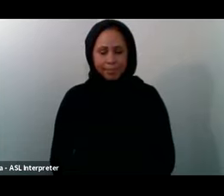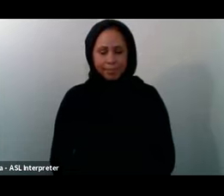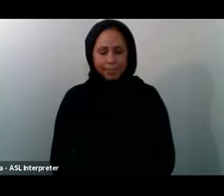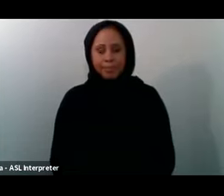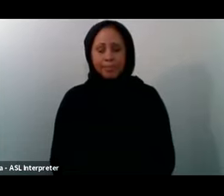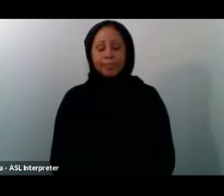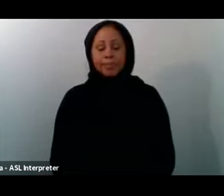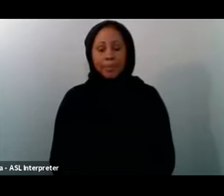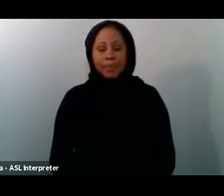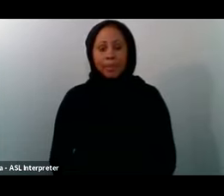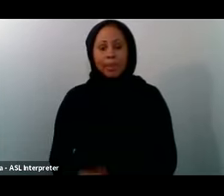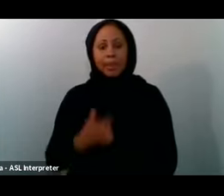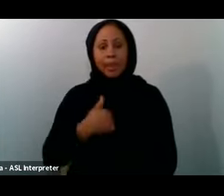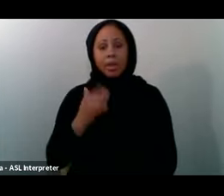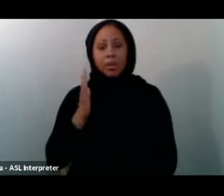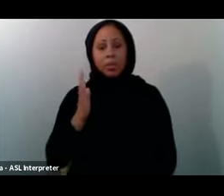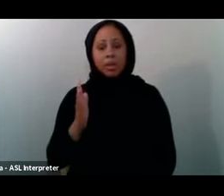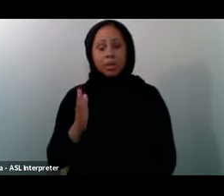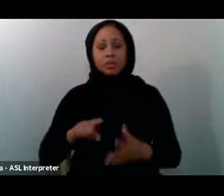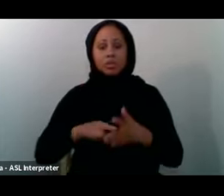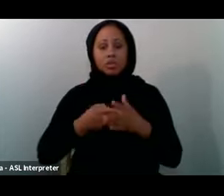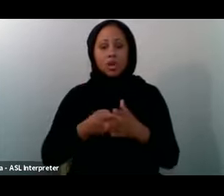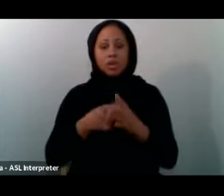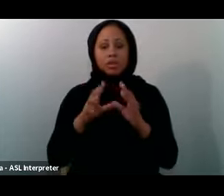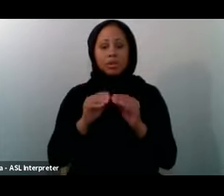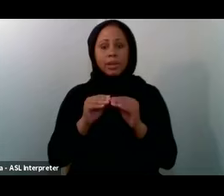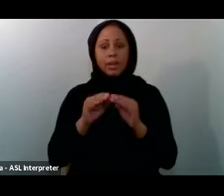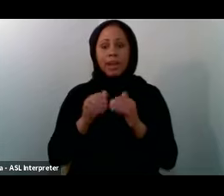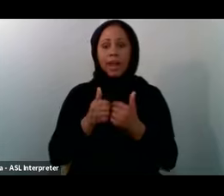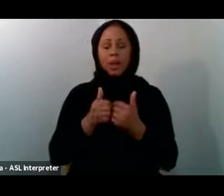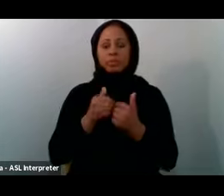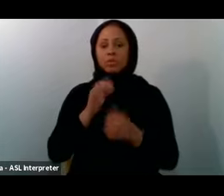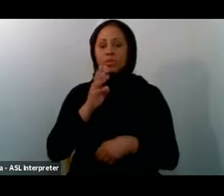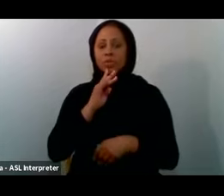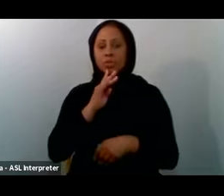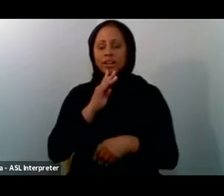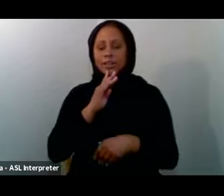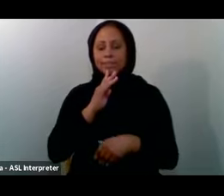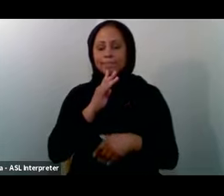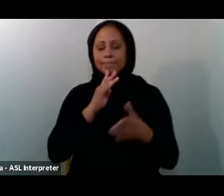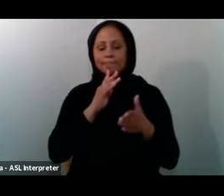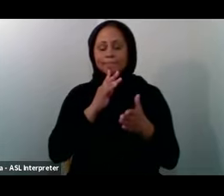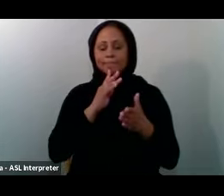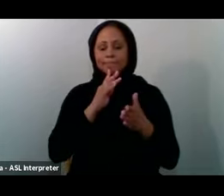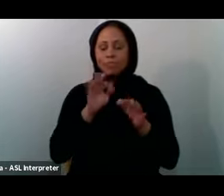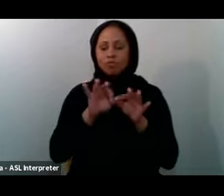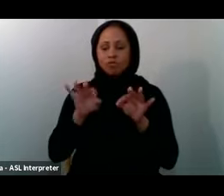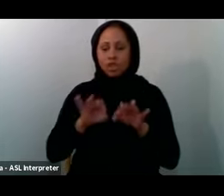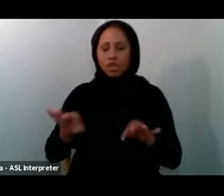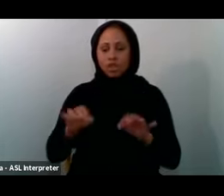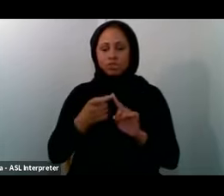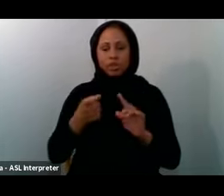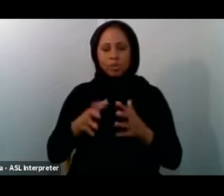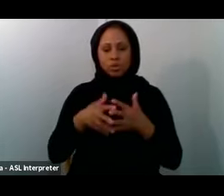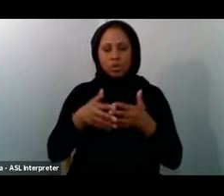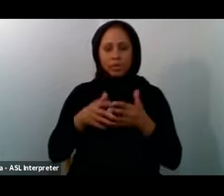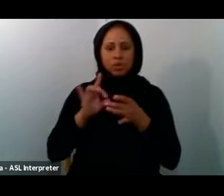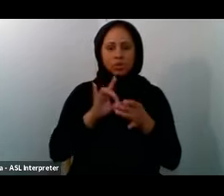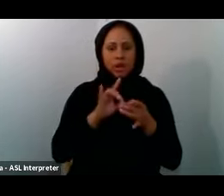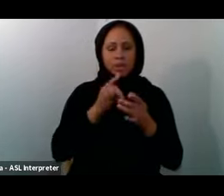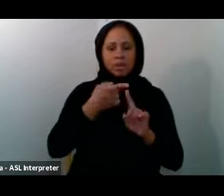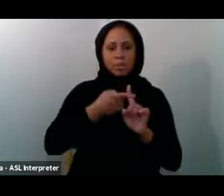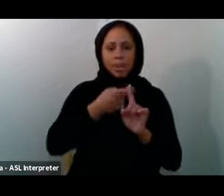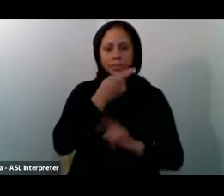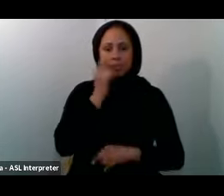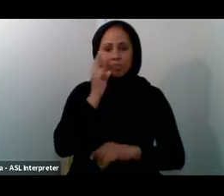to start our session off by reciting a few verses from the Qur'an pertaining to the month of Ramadan, inshaAllah, and then we'll get into our